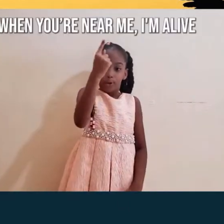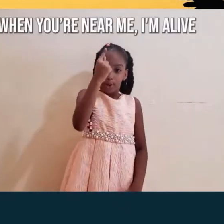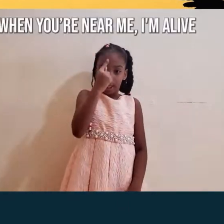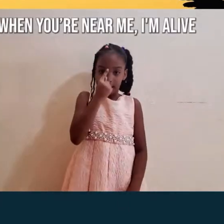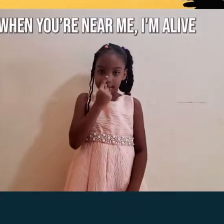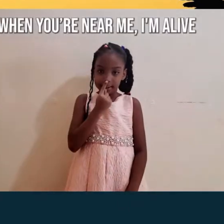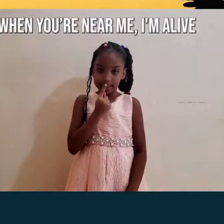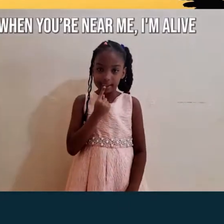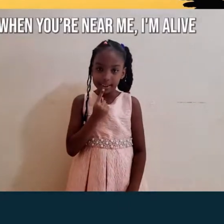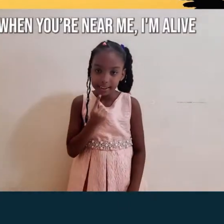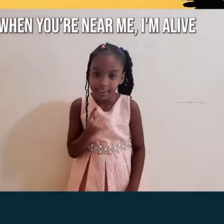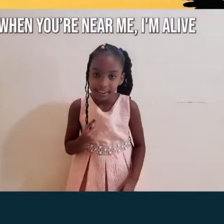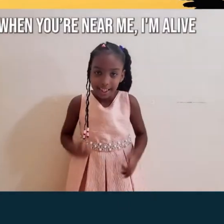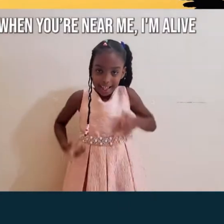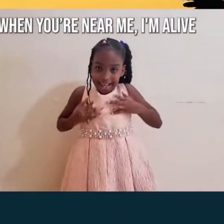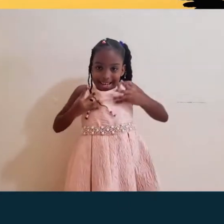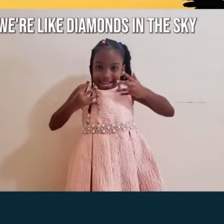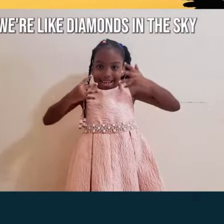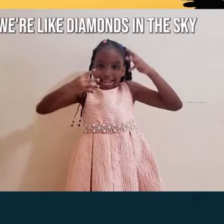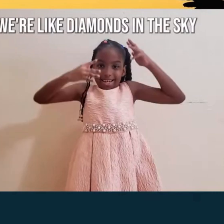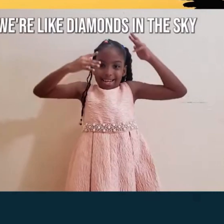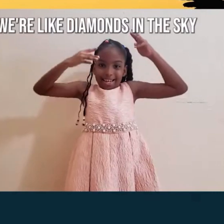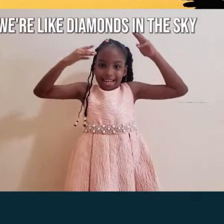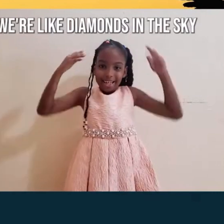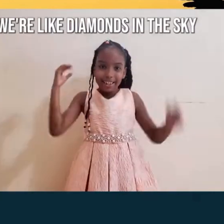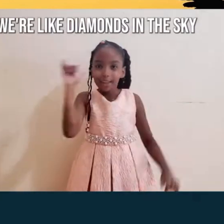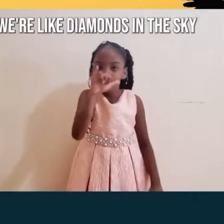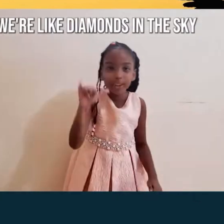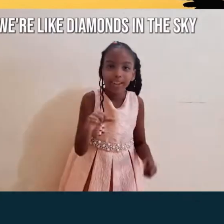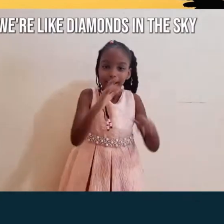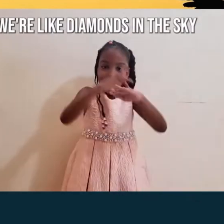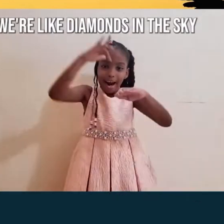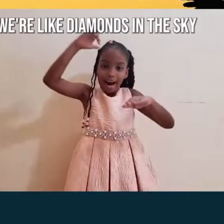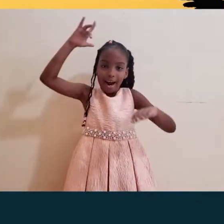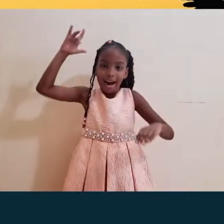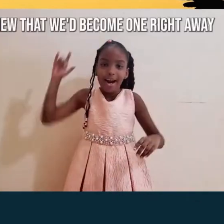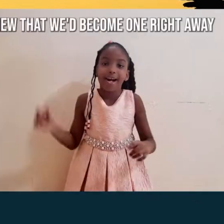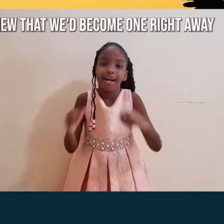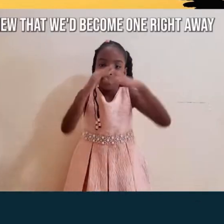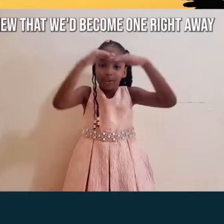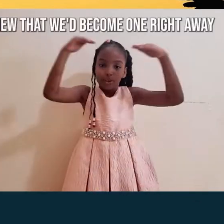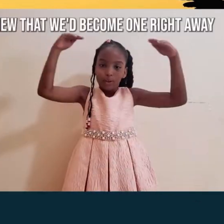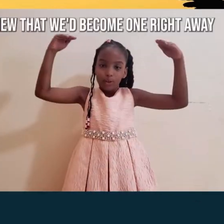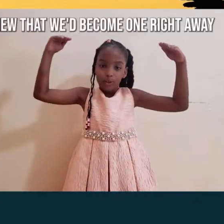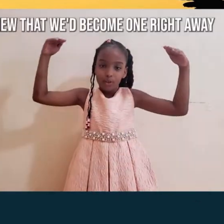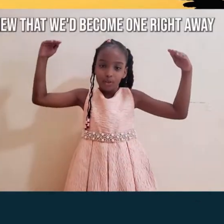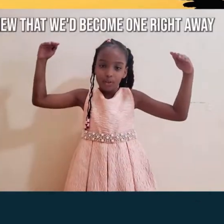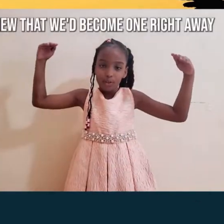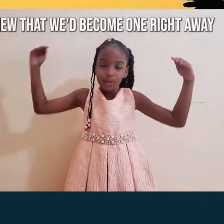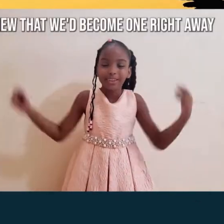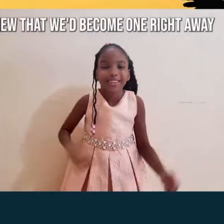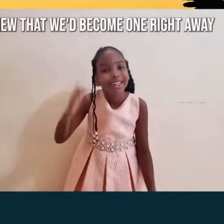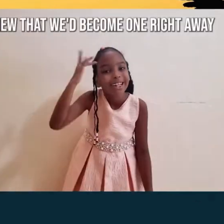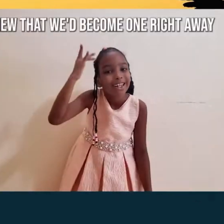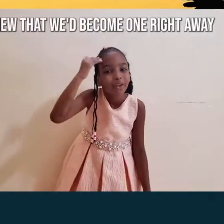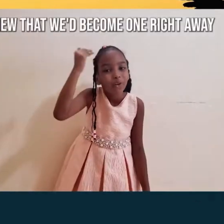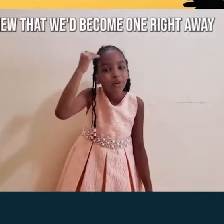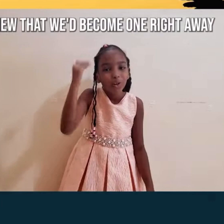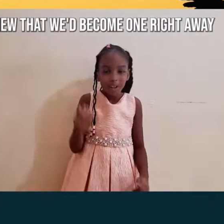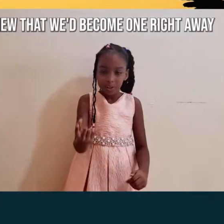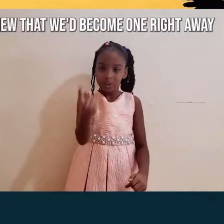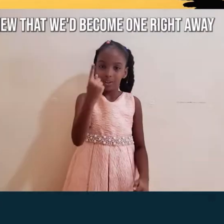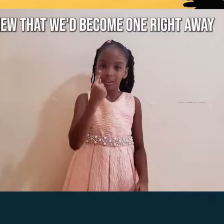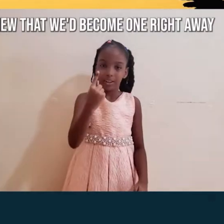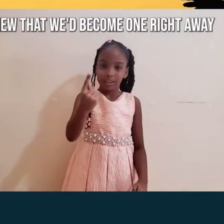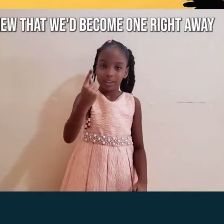hold me I'm alive We're like diamonds in the sky I knew that we'd